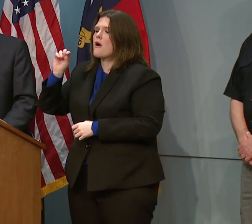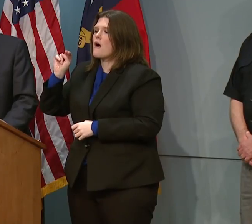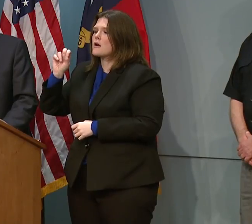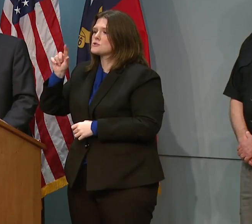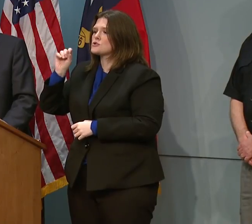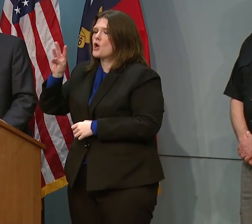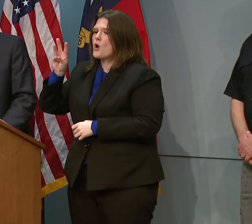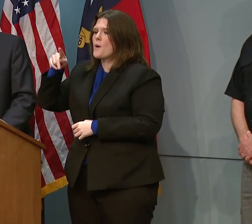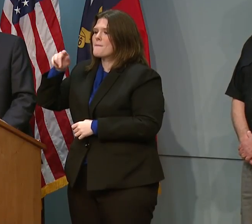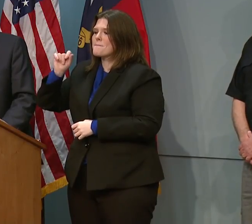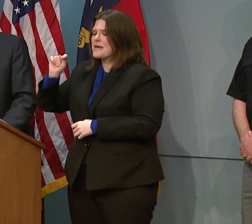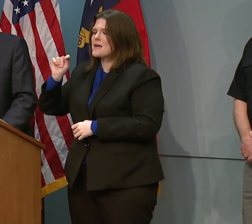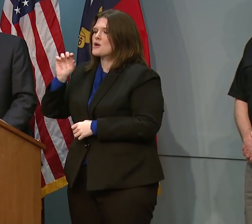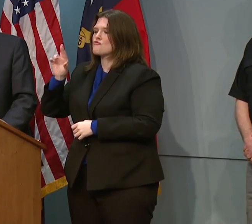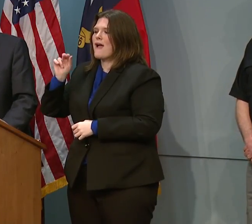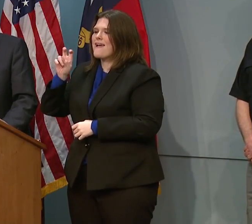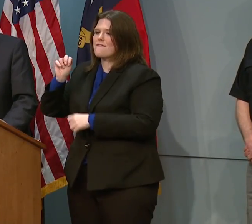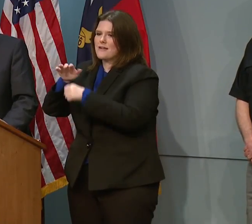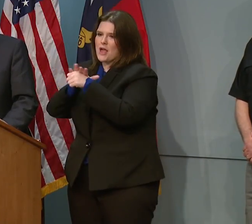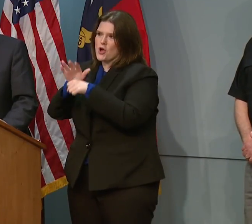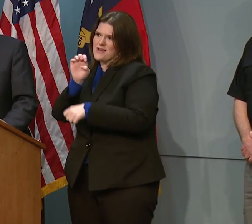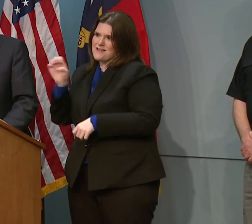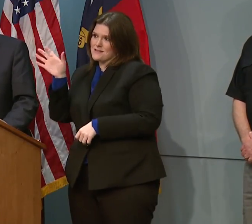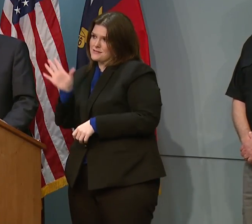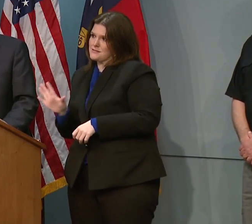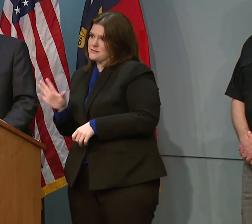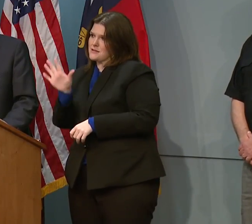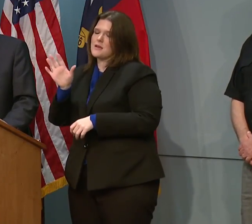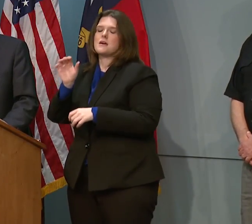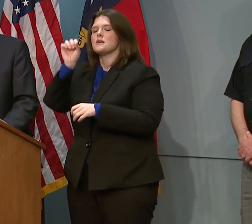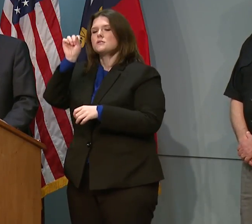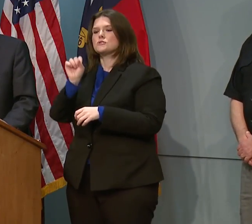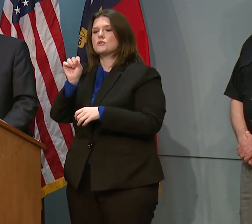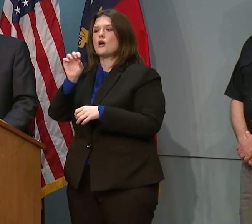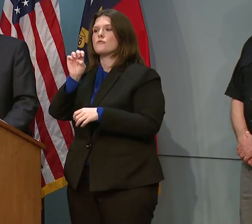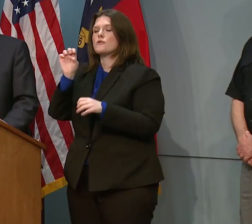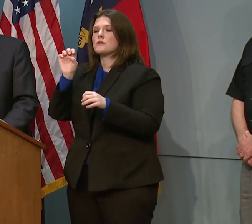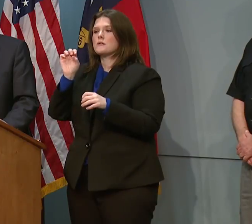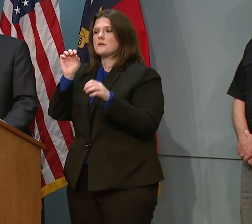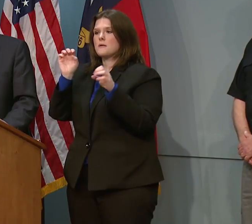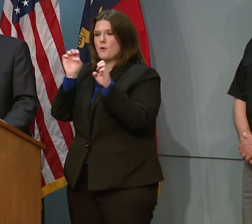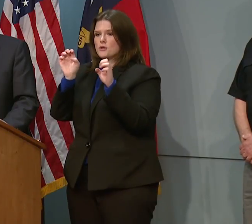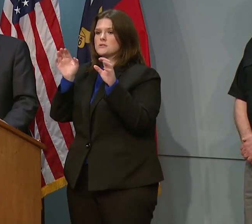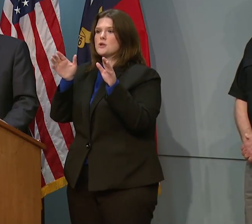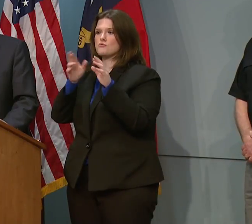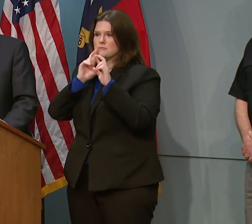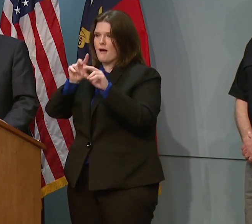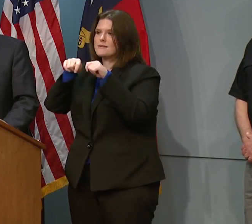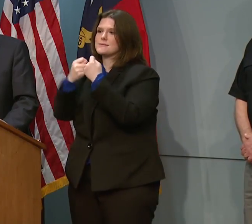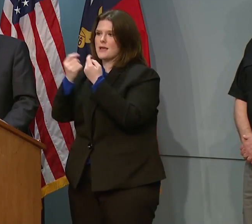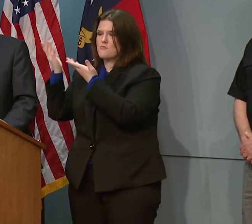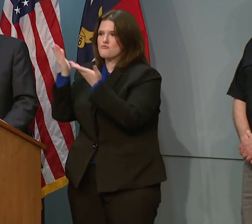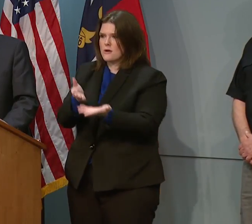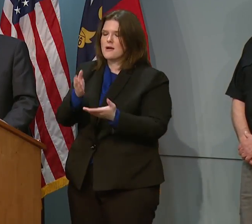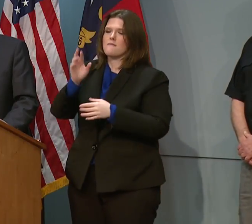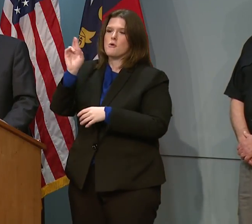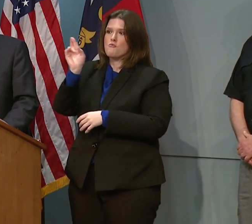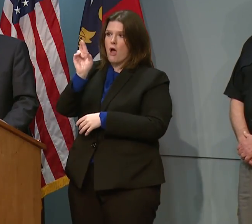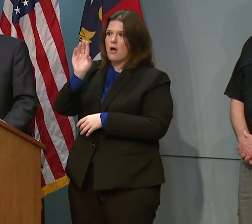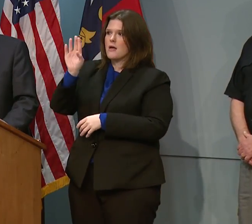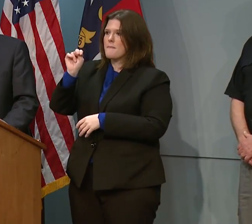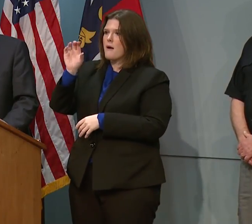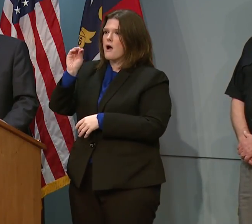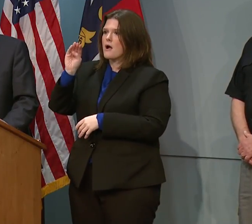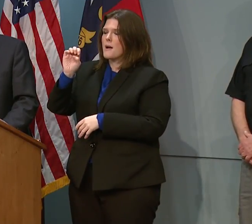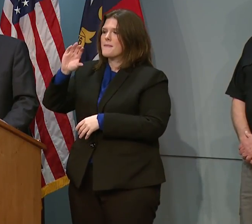Craven counties. The state emergency response team has also deployed swift water rescue teams from Raleigh, Bunkin County,